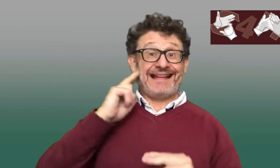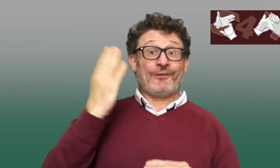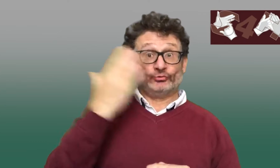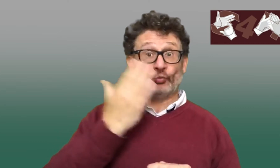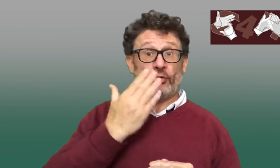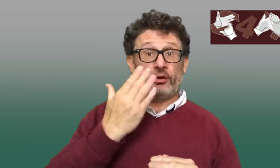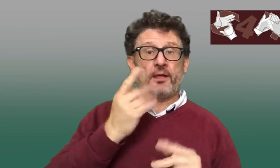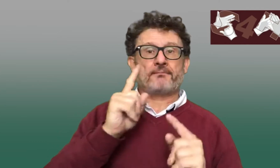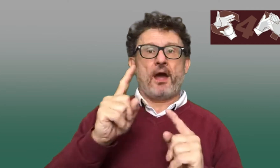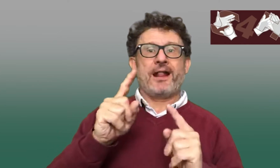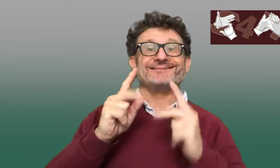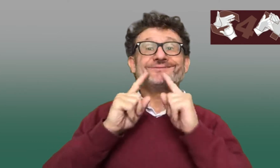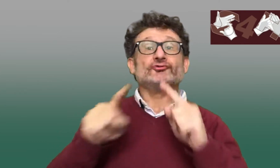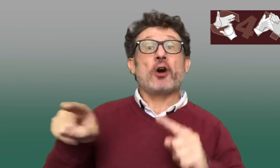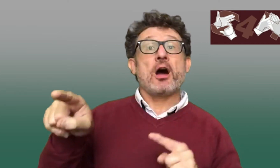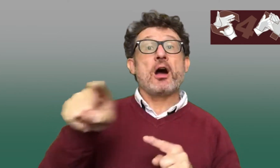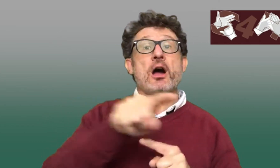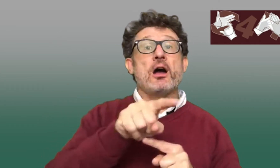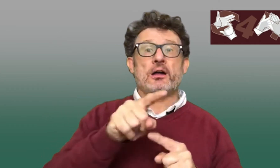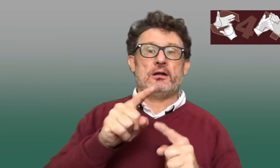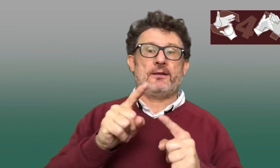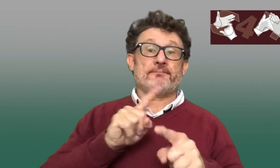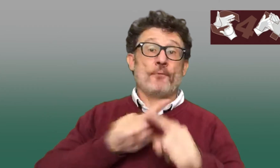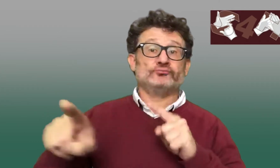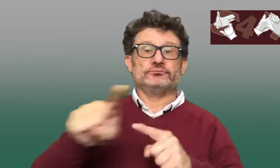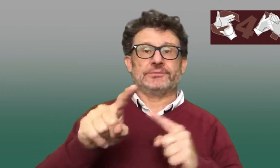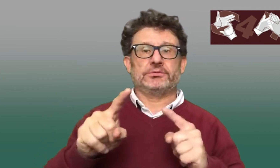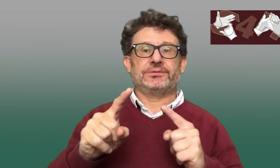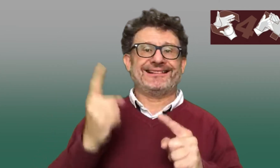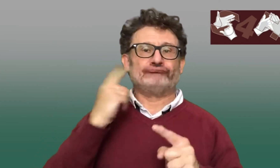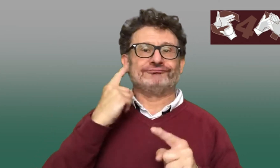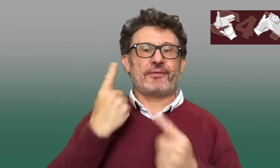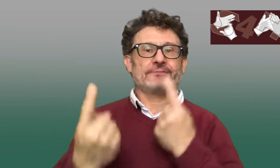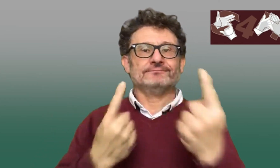previous deaf schools where most of the teachers would have been hearing.